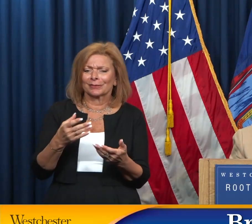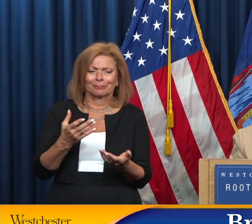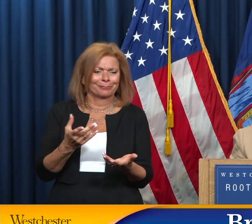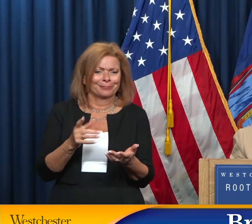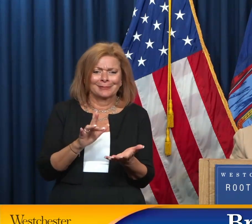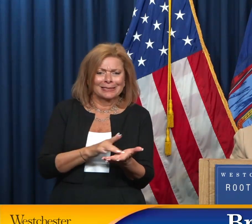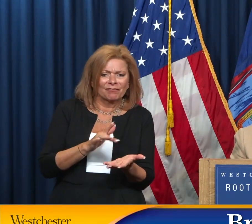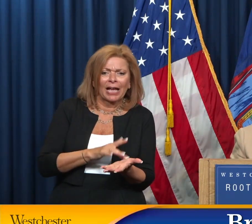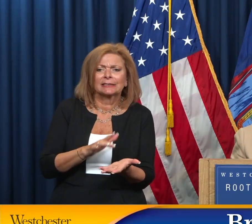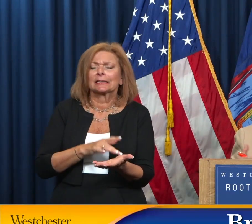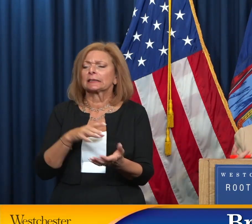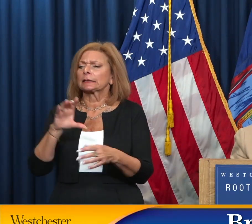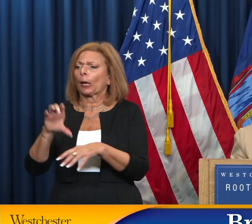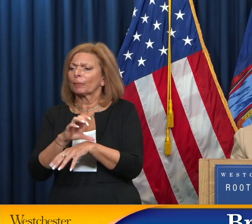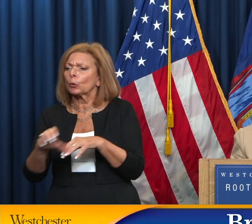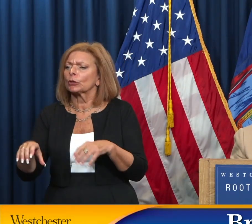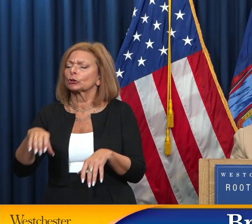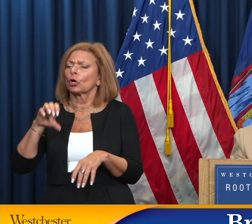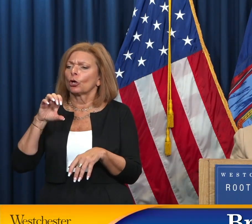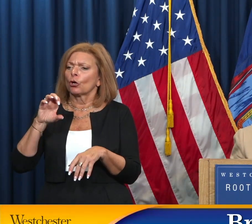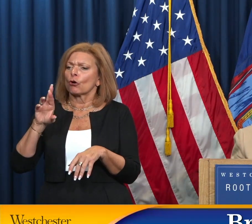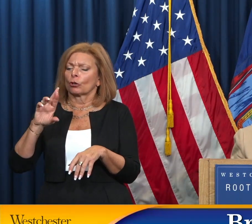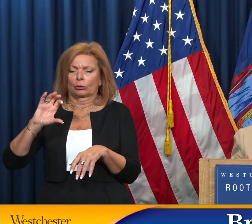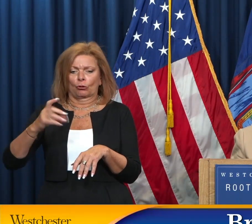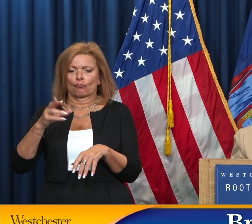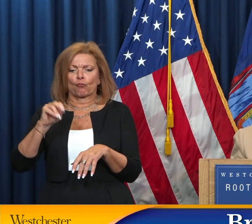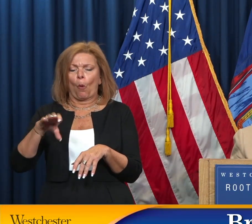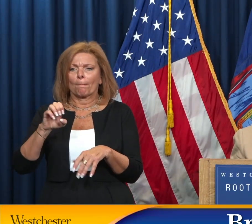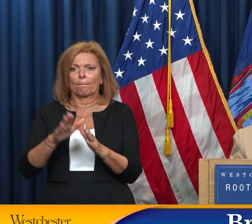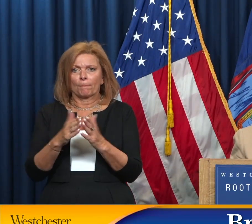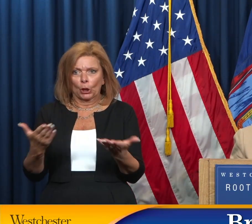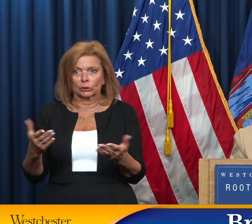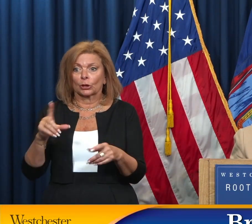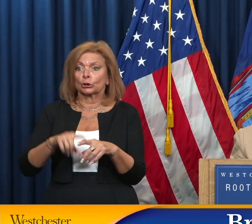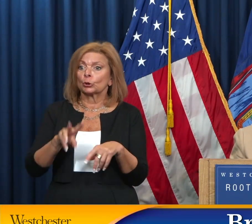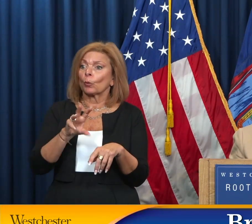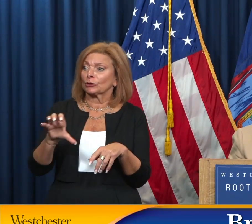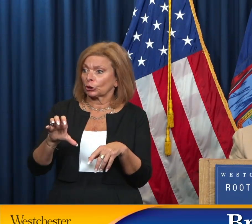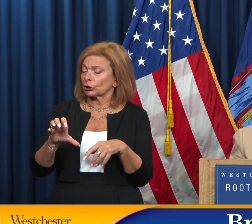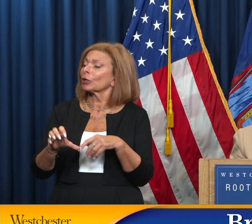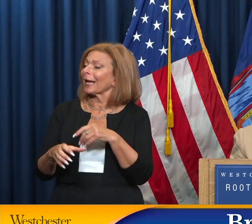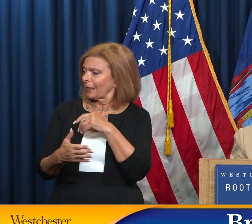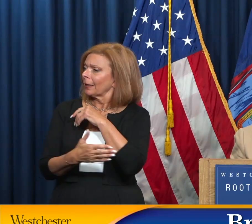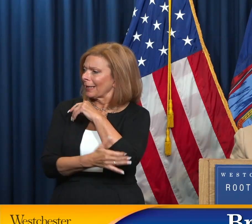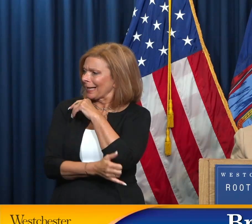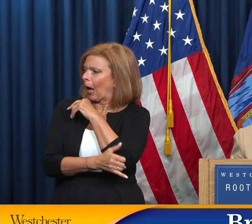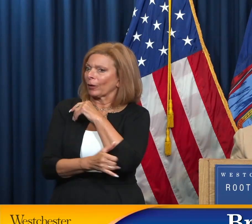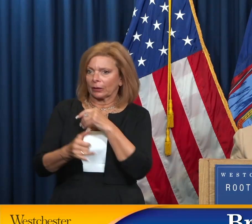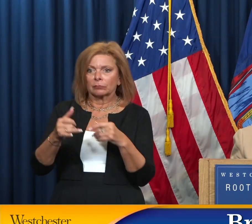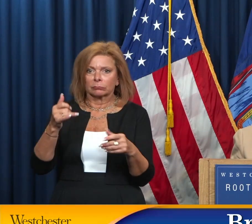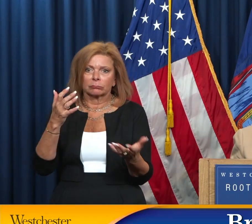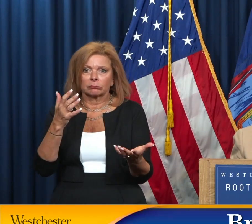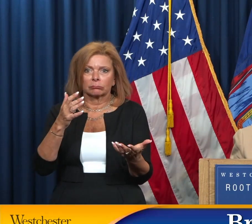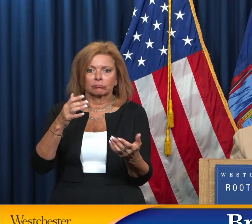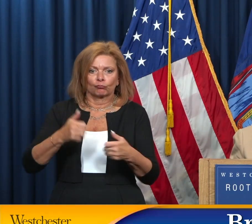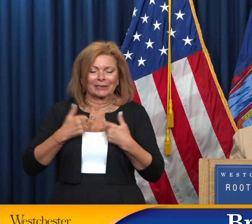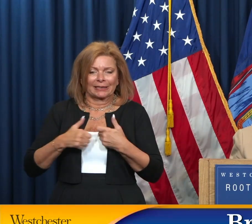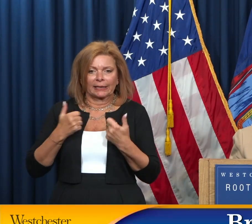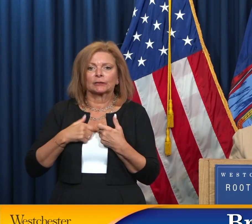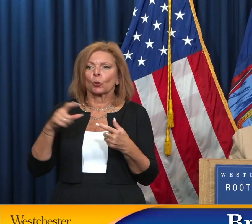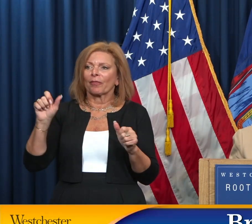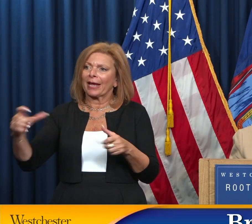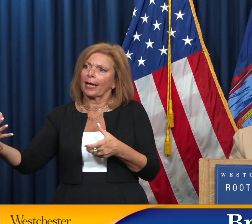Chromebooks to Westchester County residents and training to enable them to participate more fully in the digital